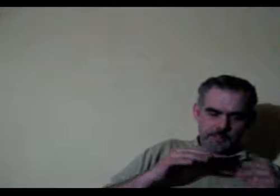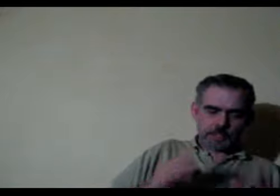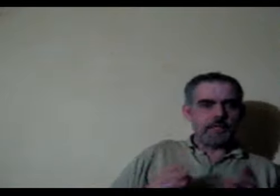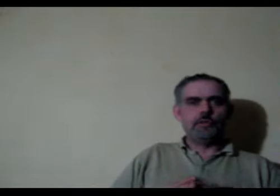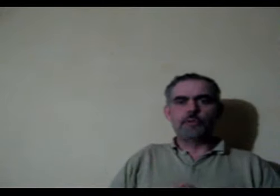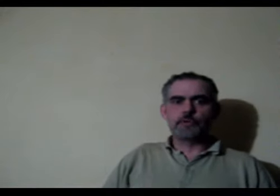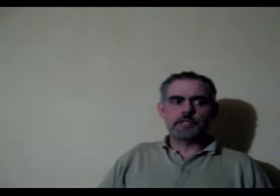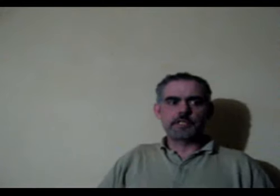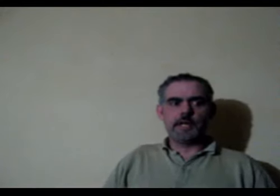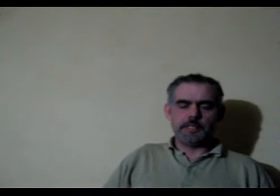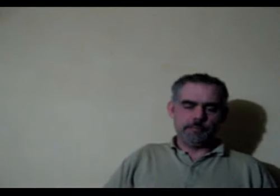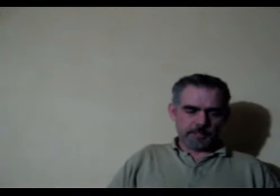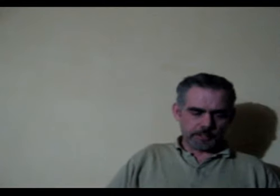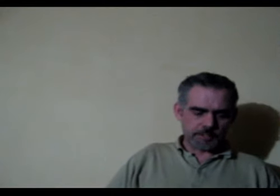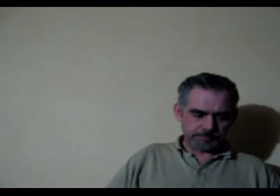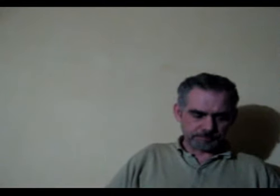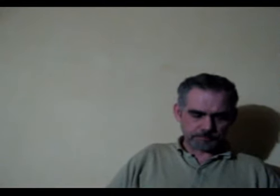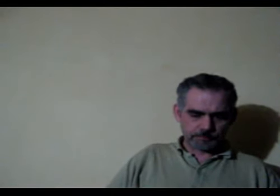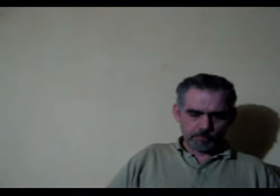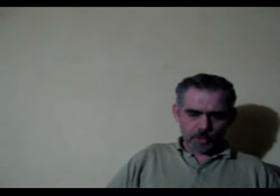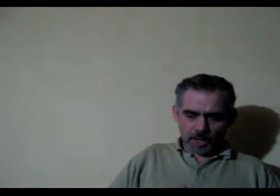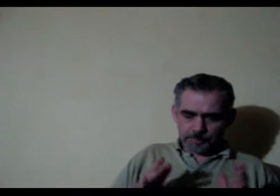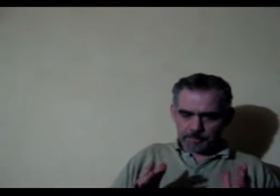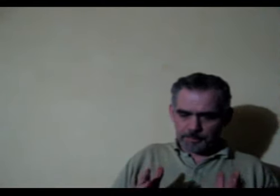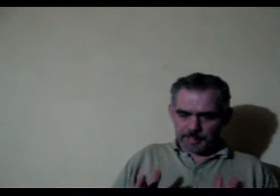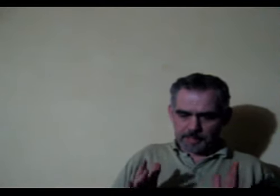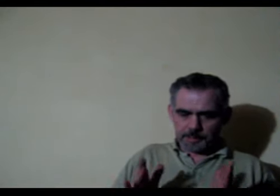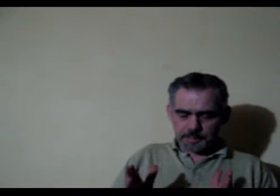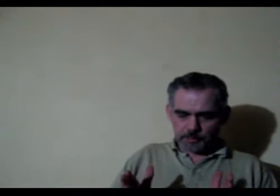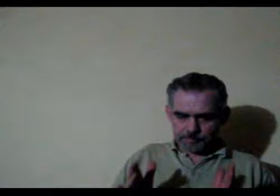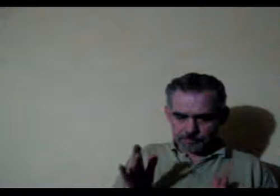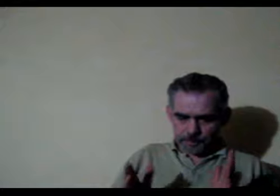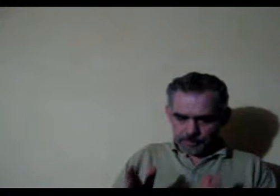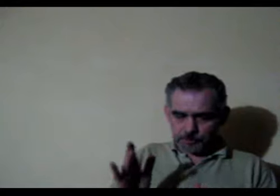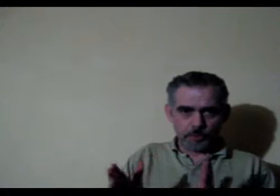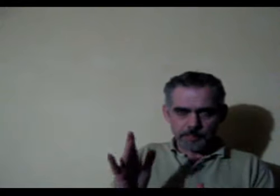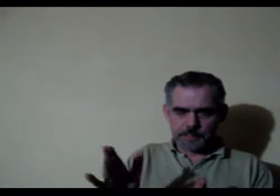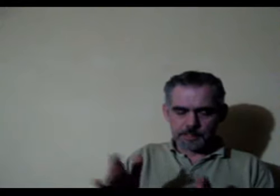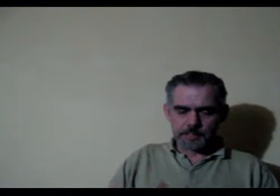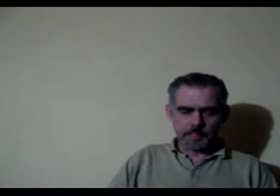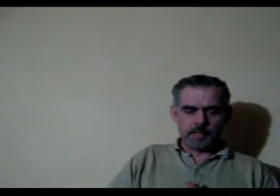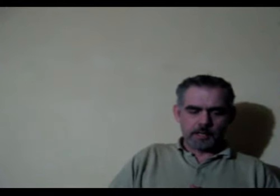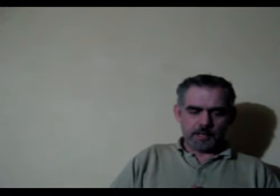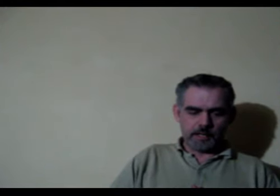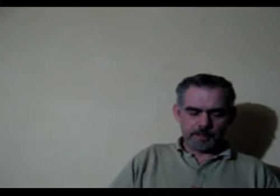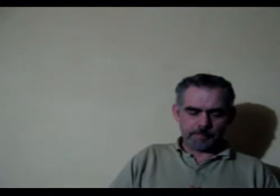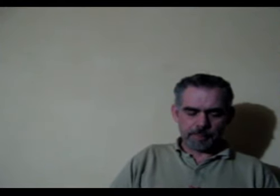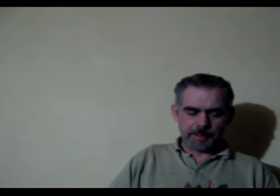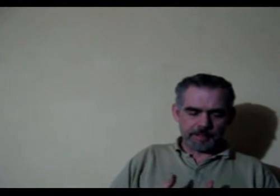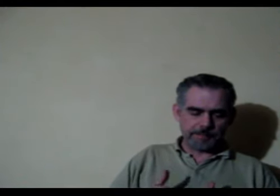and that's quite useful to a society because while people are being analytical and following the smaller pieces um...